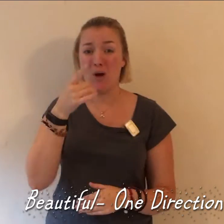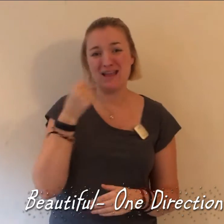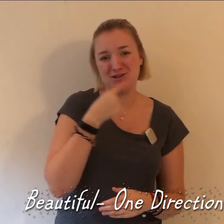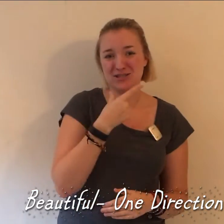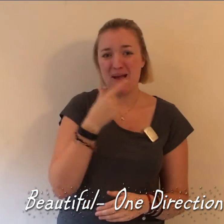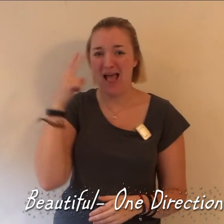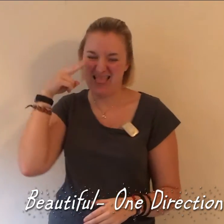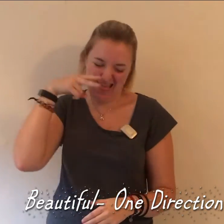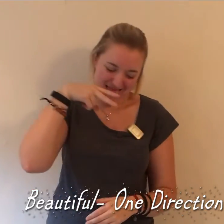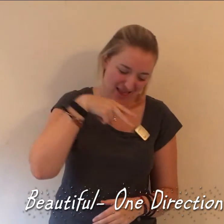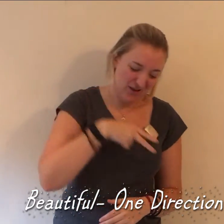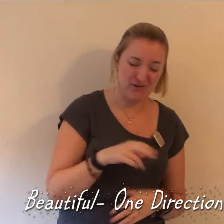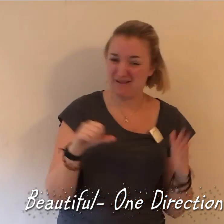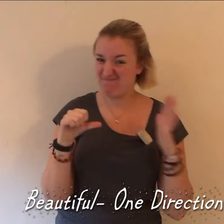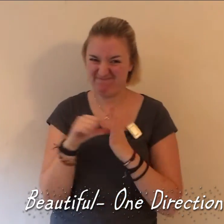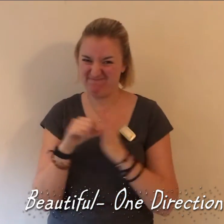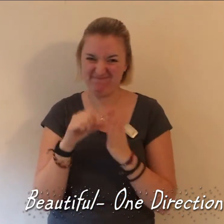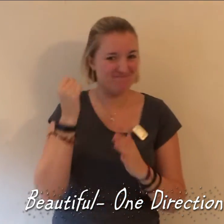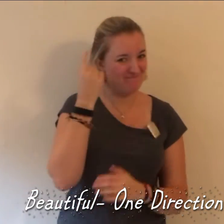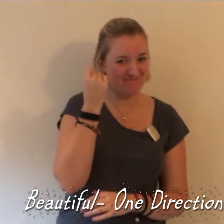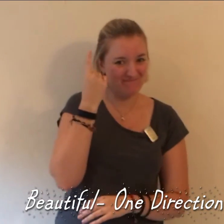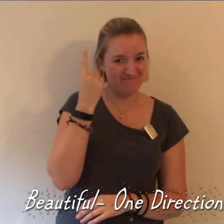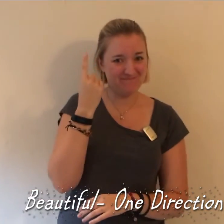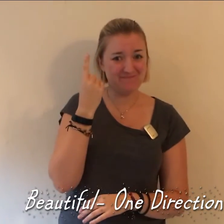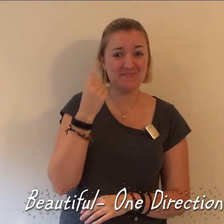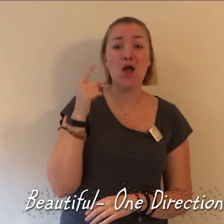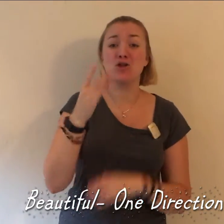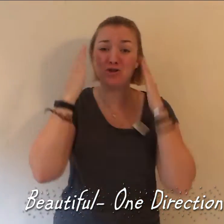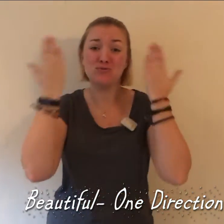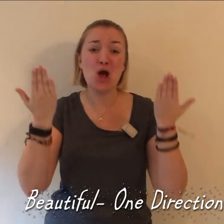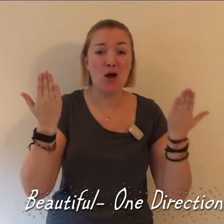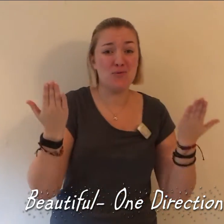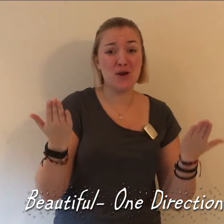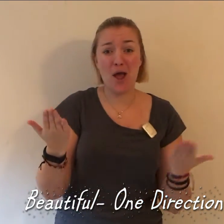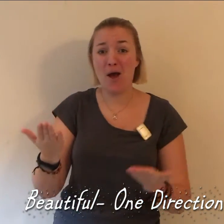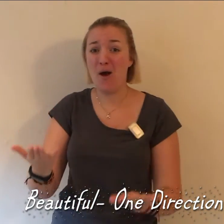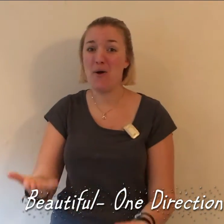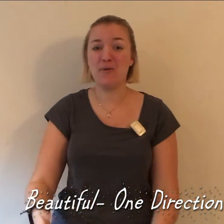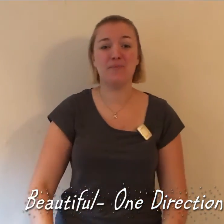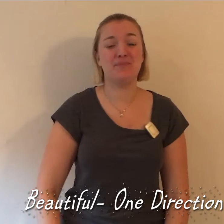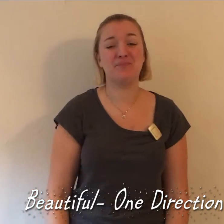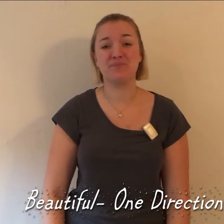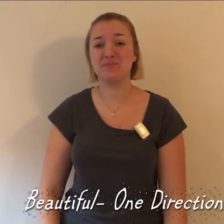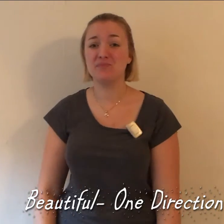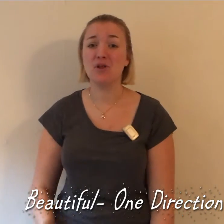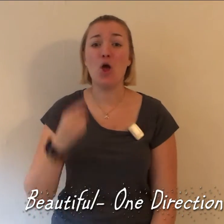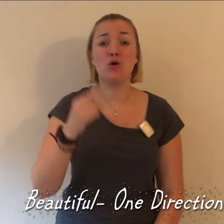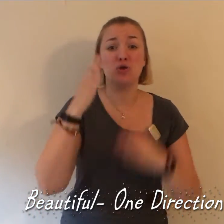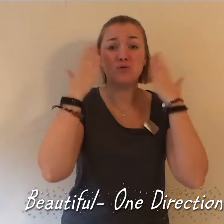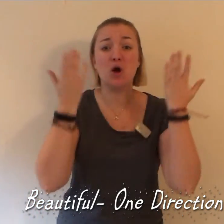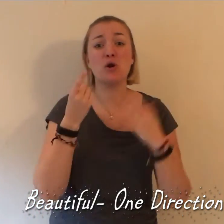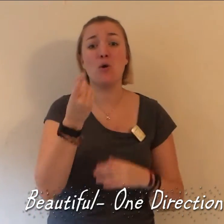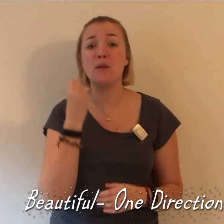when you smile at the ground, it ain't hard to tell You don't know, oh-oh You don't know